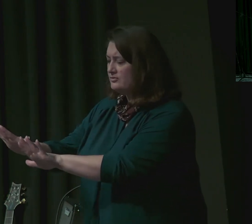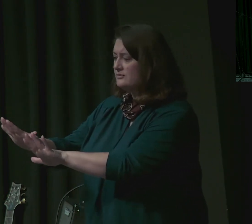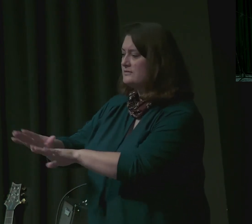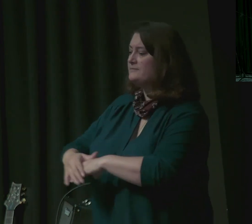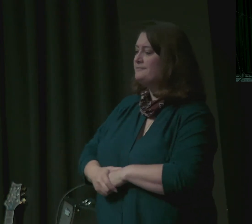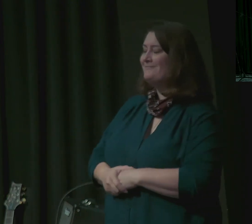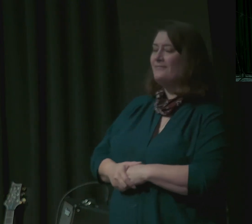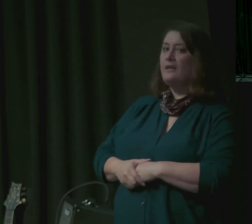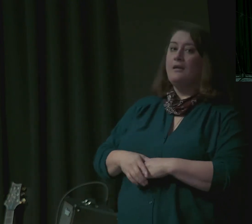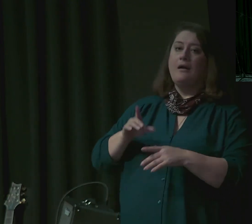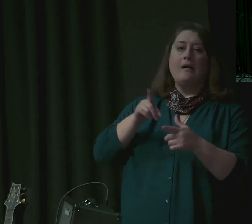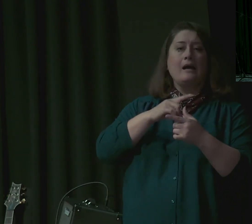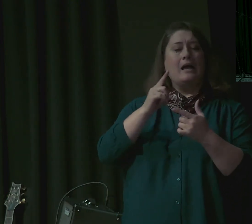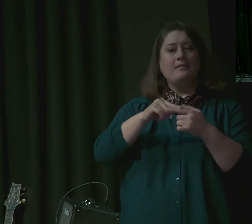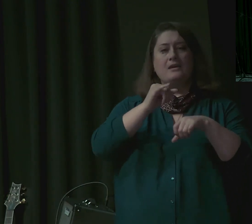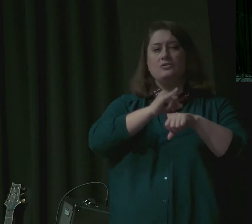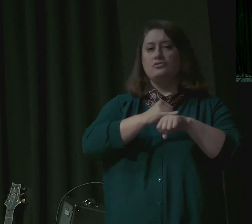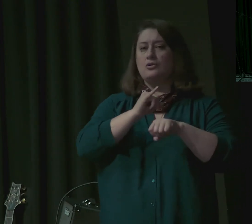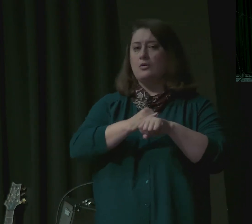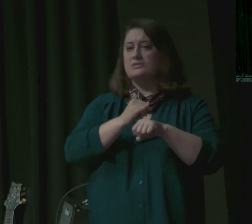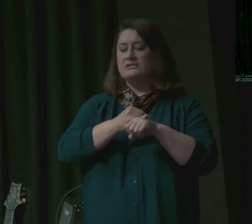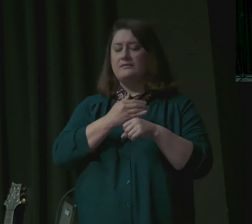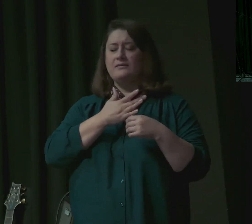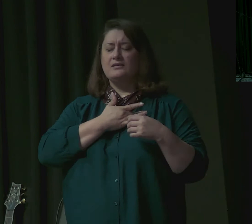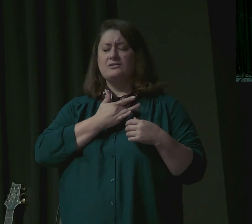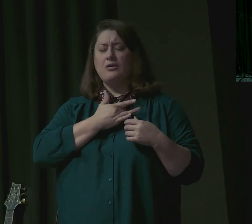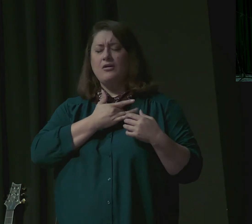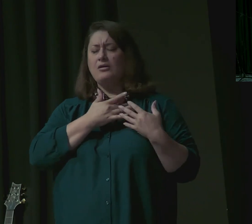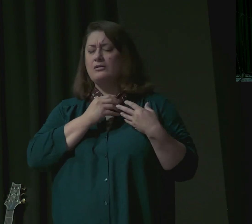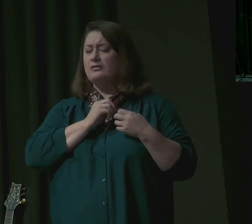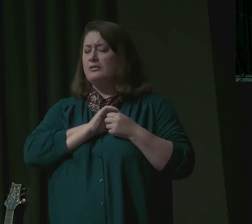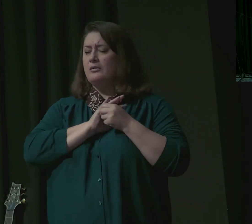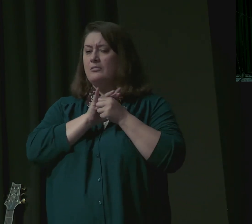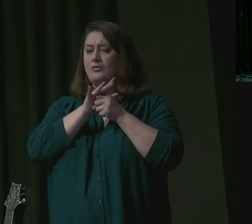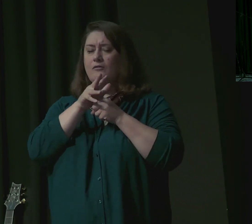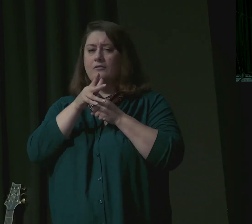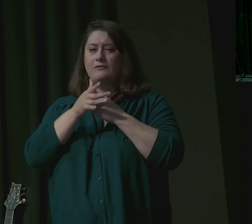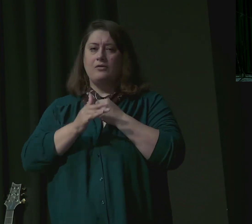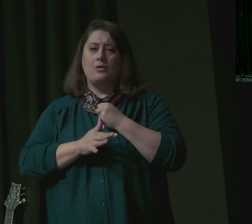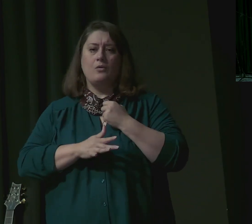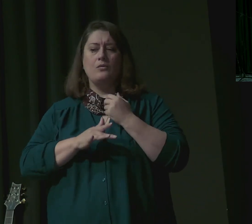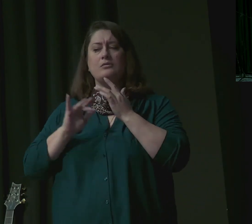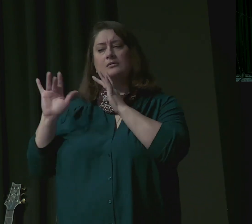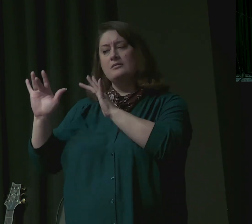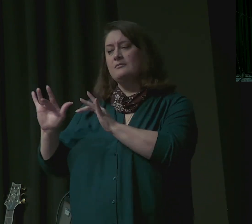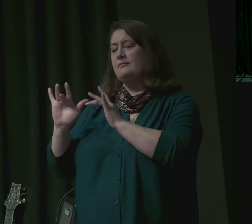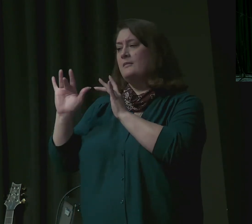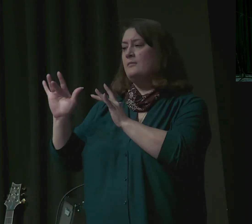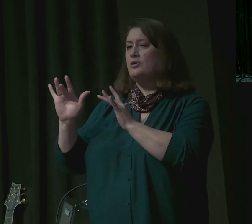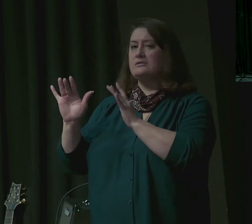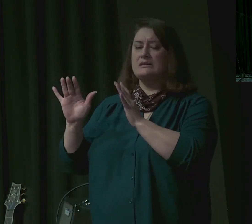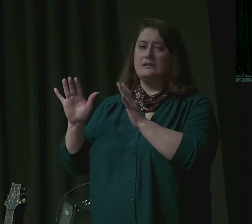his compassion grew warm for his brother, and he sought a place to weep.